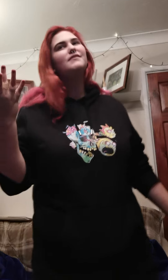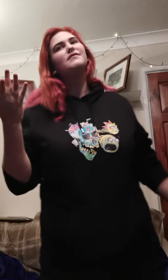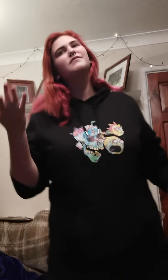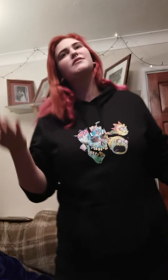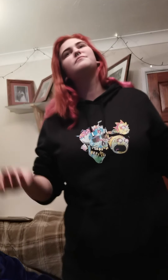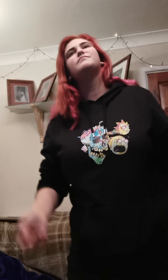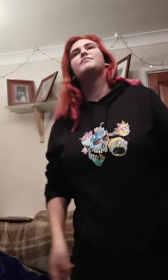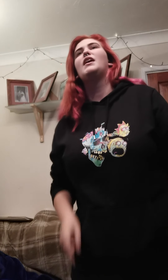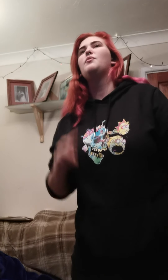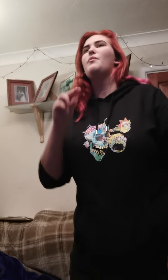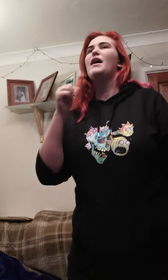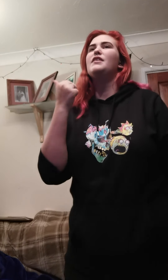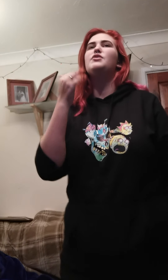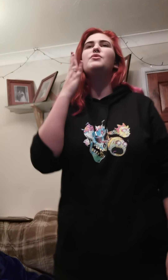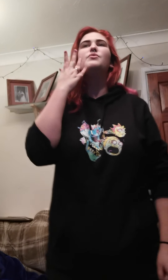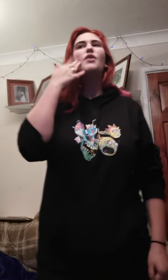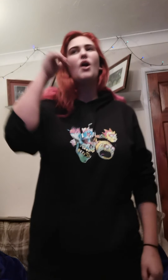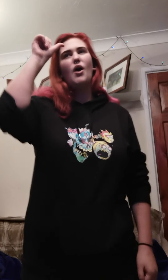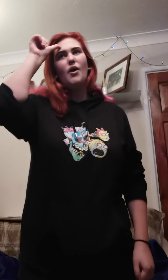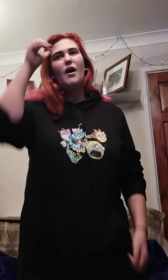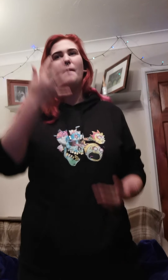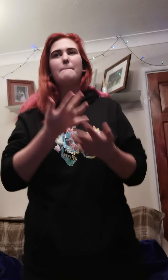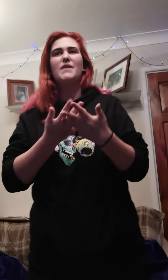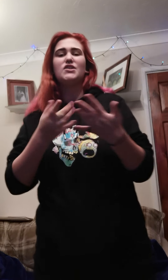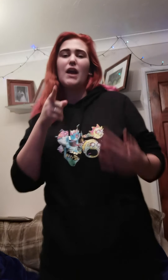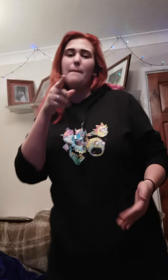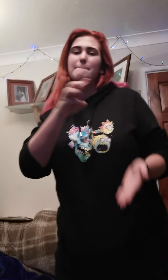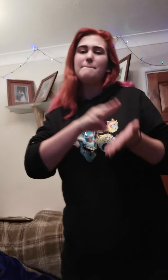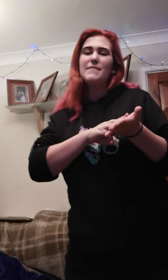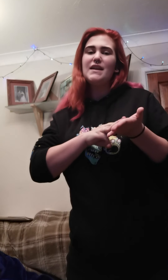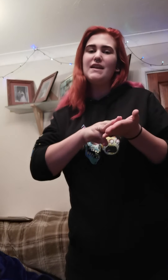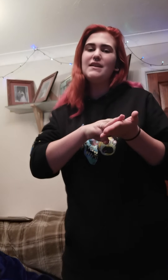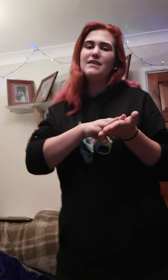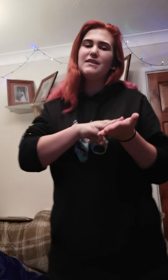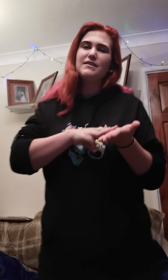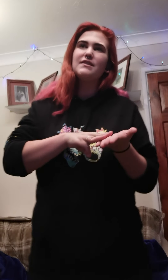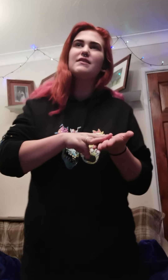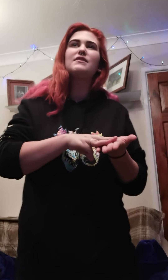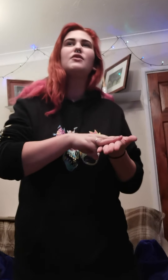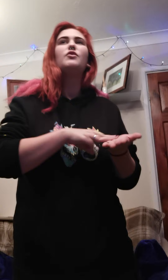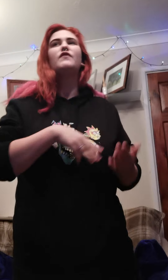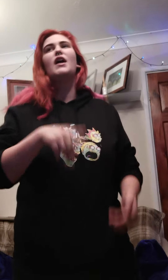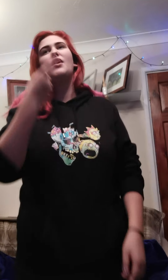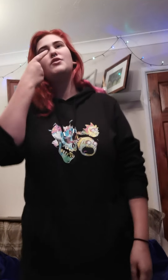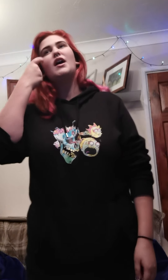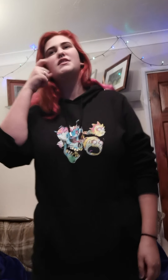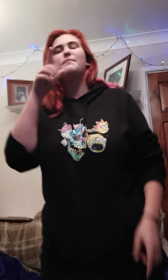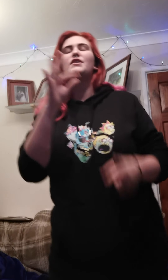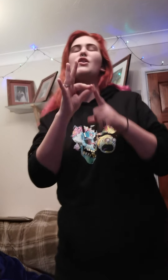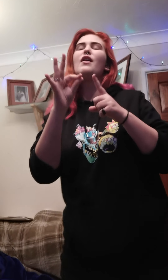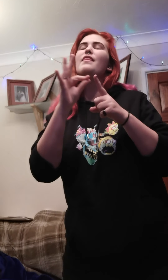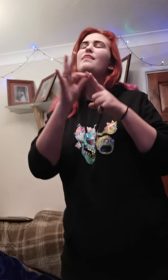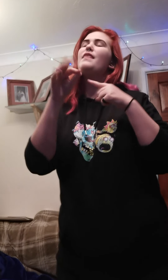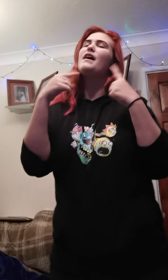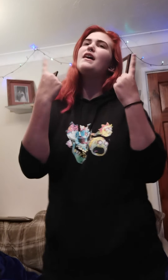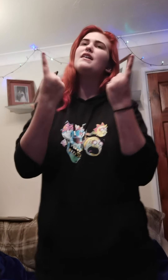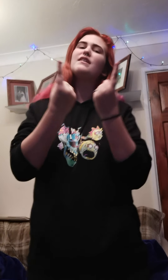know how much that means You found that special thing